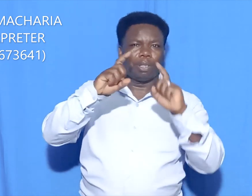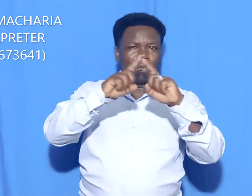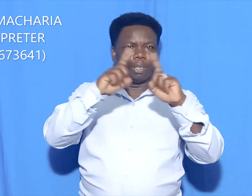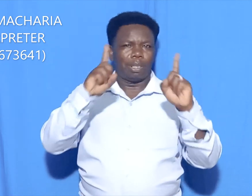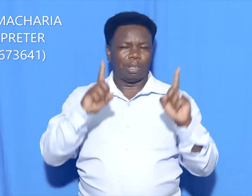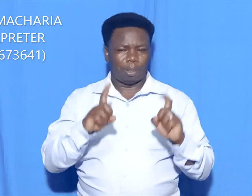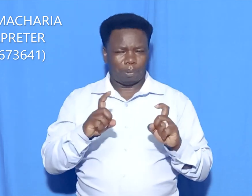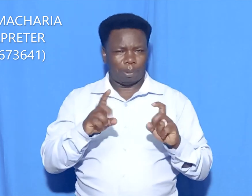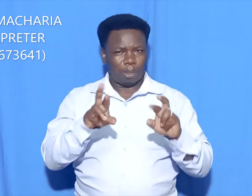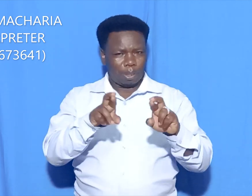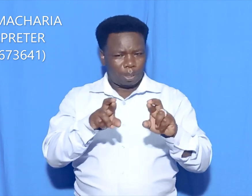11.